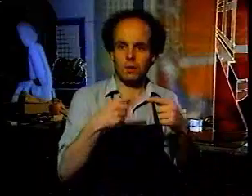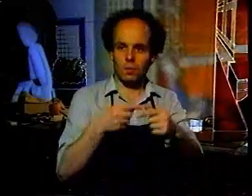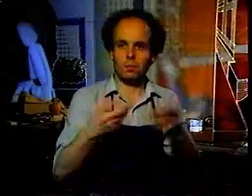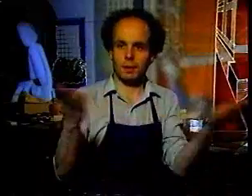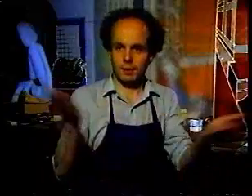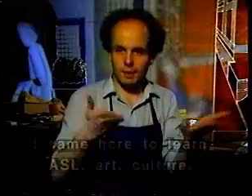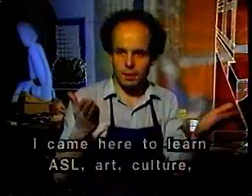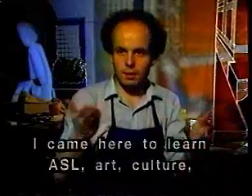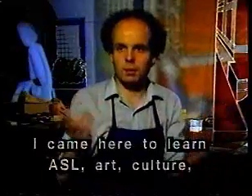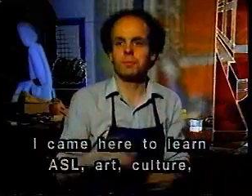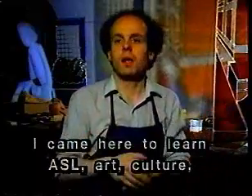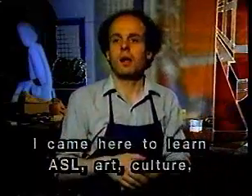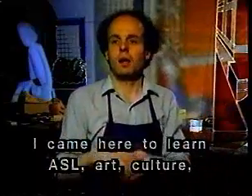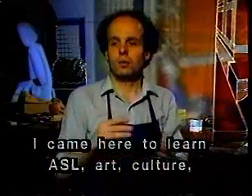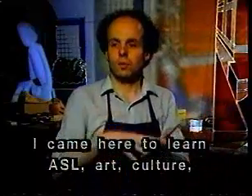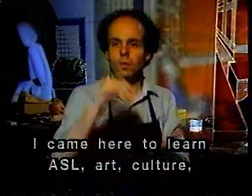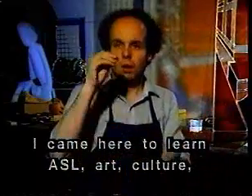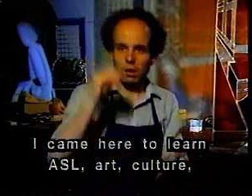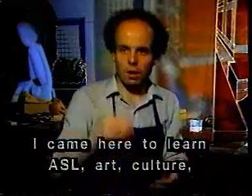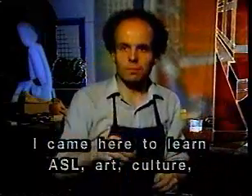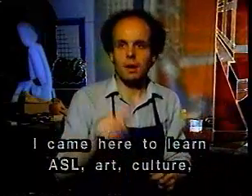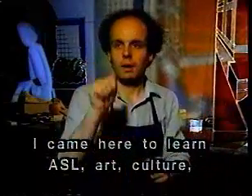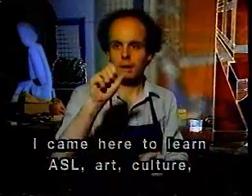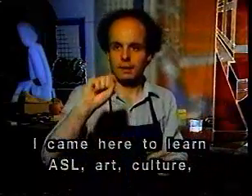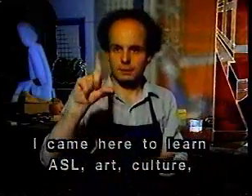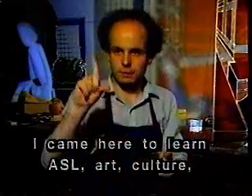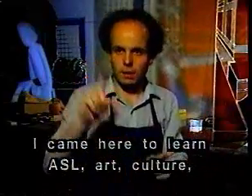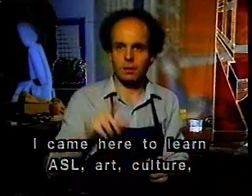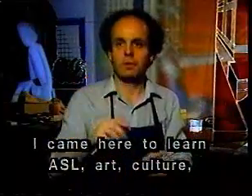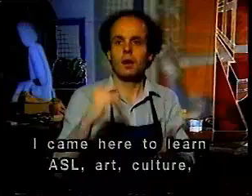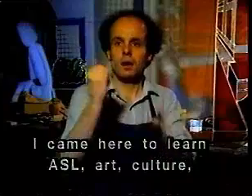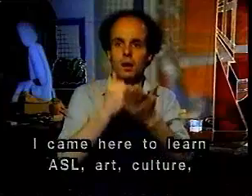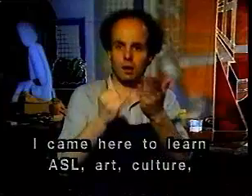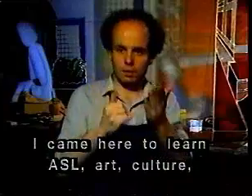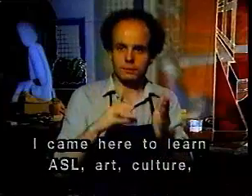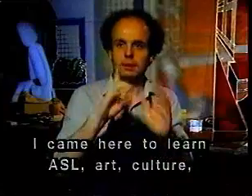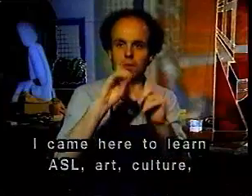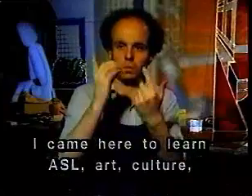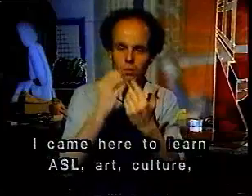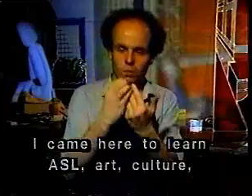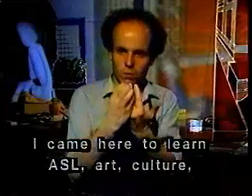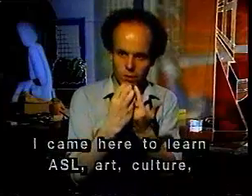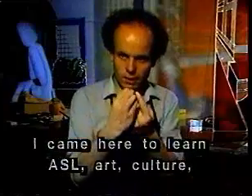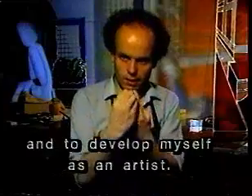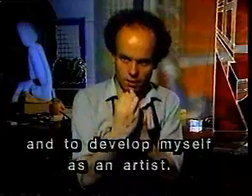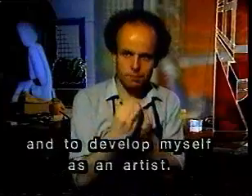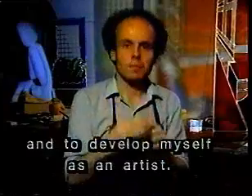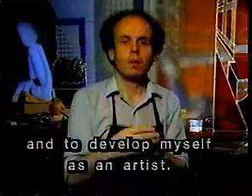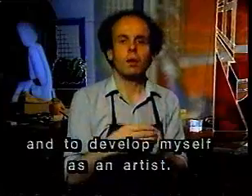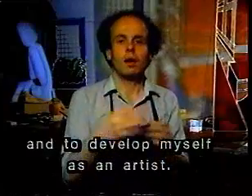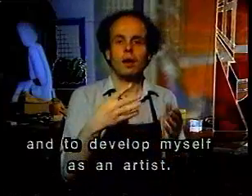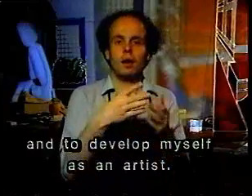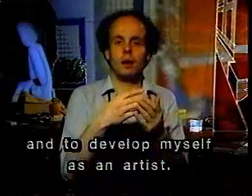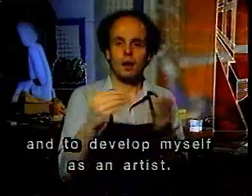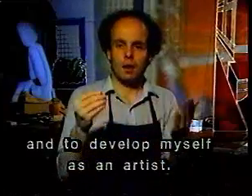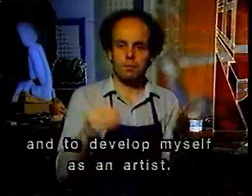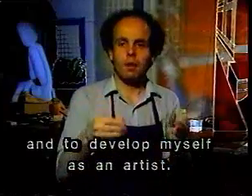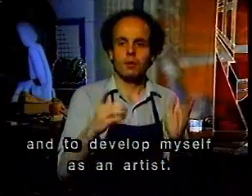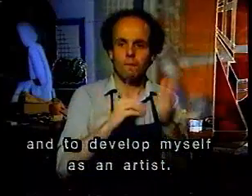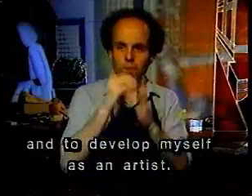I came here to learn ASL, art, culture, and to develop myself as